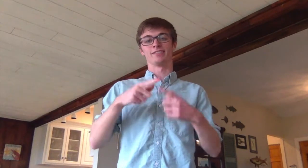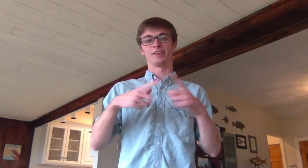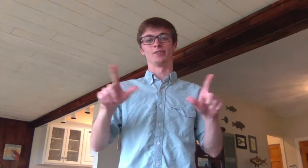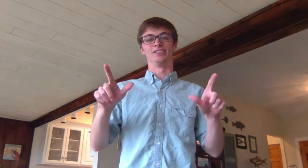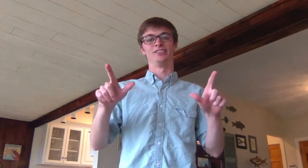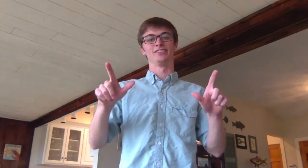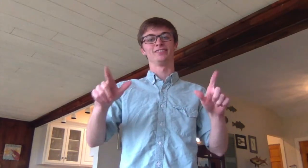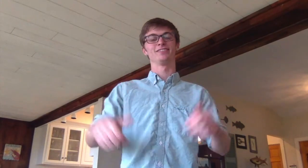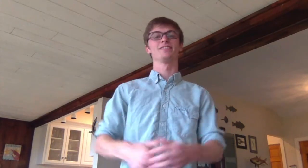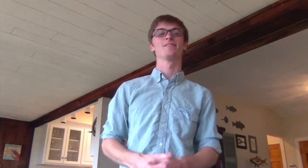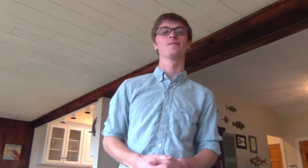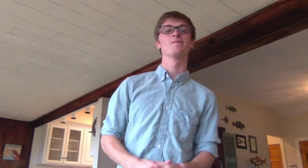language